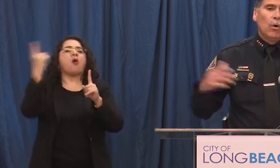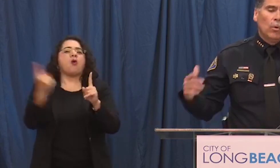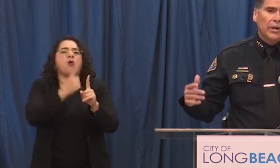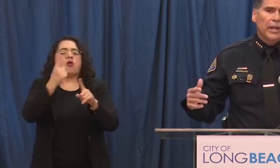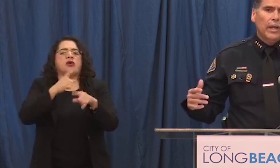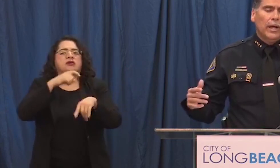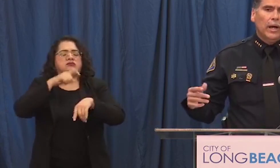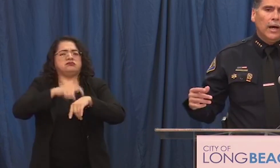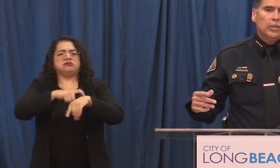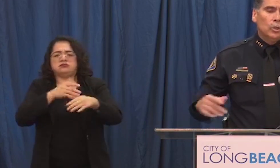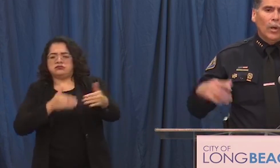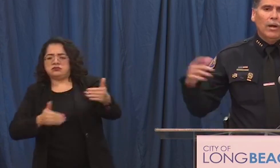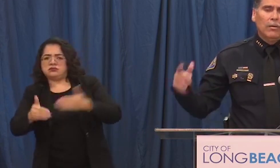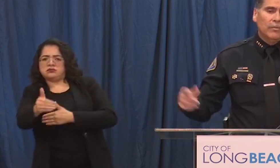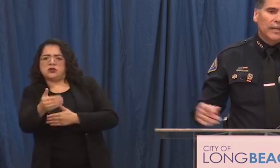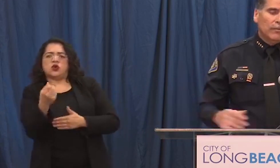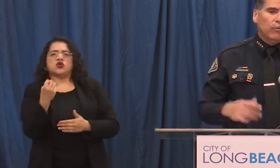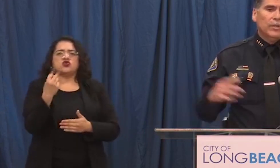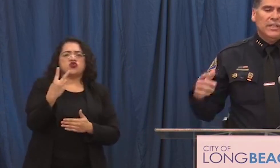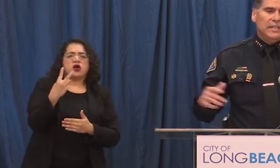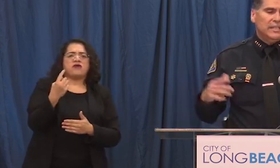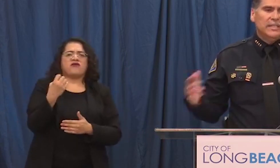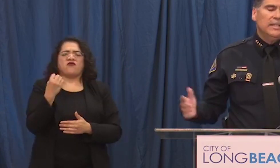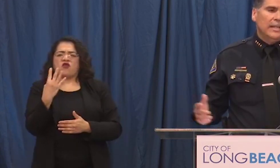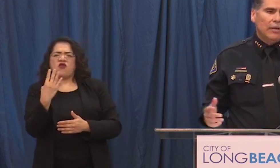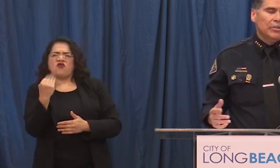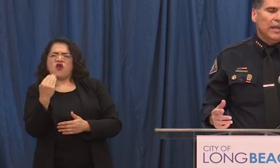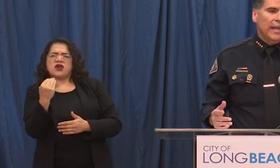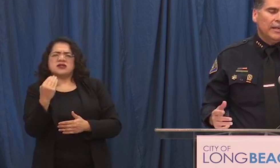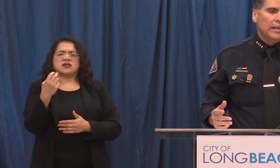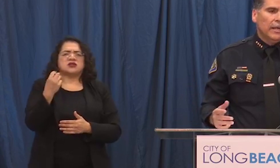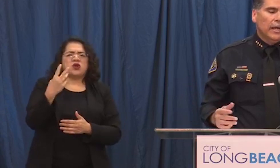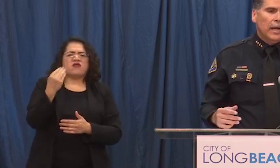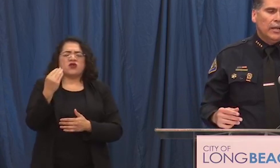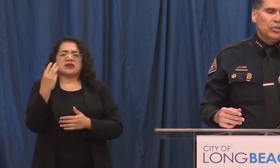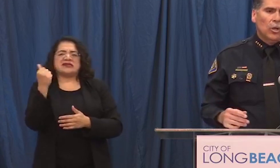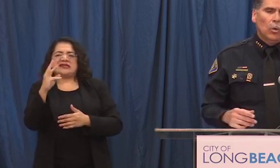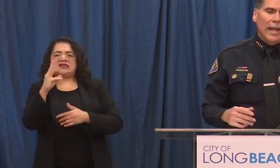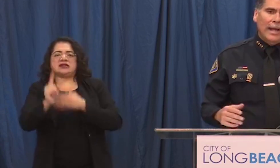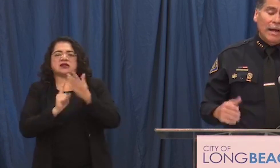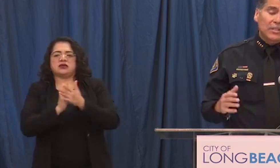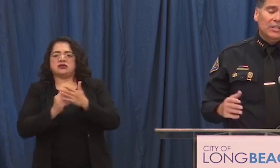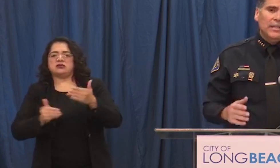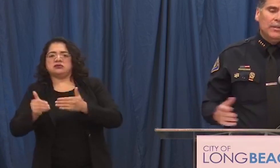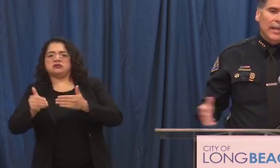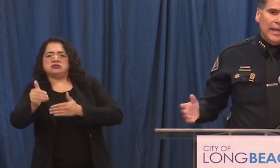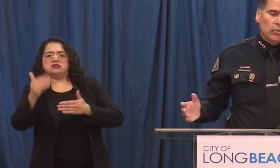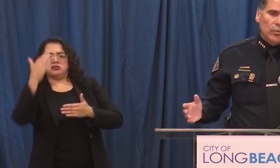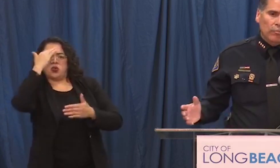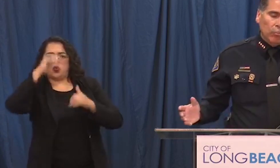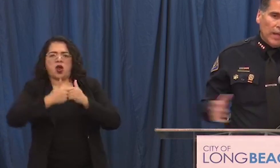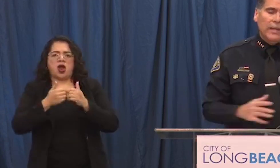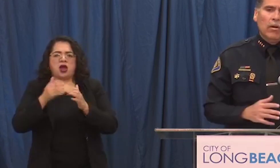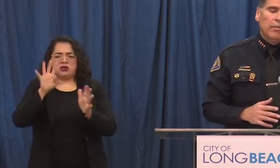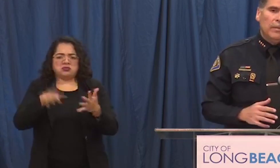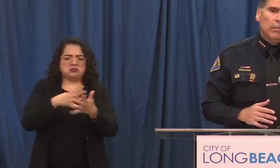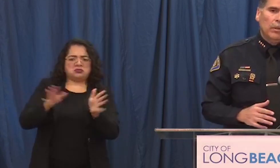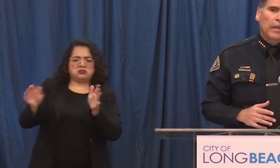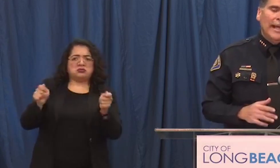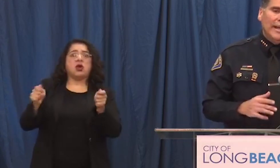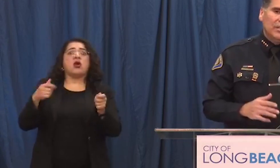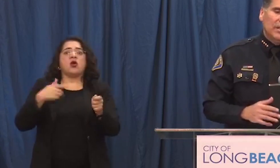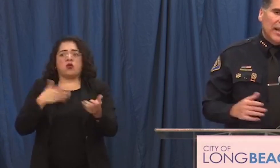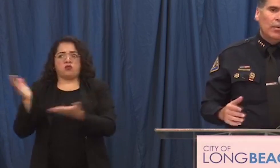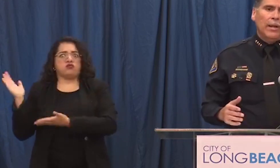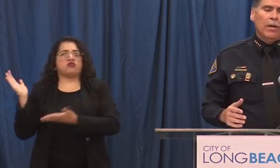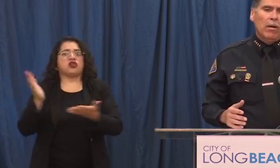think forward uh 12 14 16 hours ahead uh so obviously as we brought in all the people